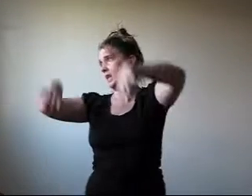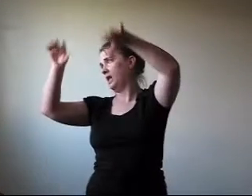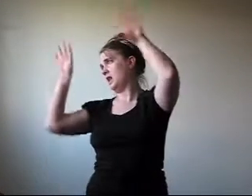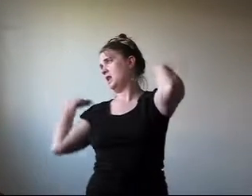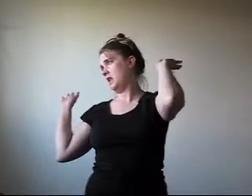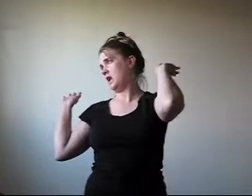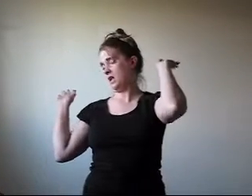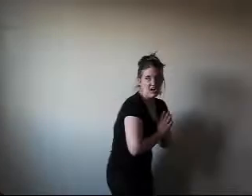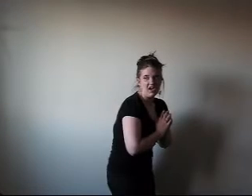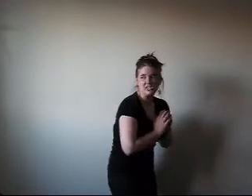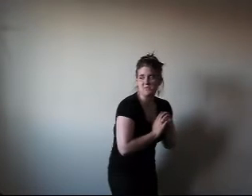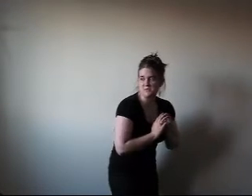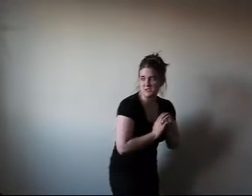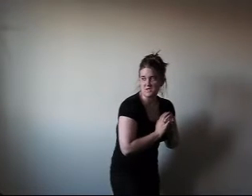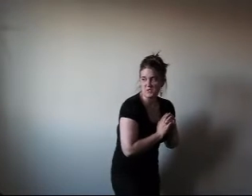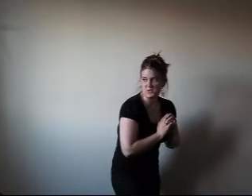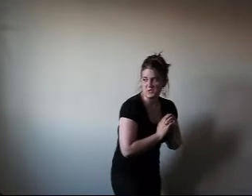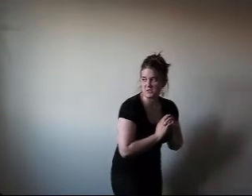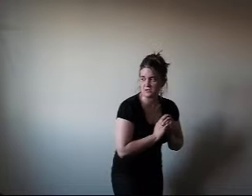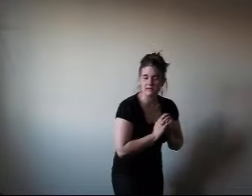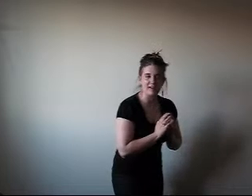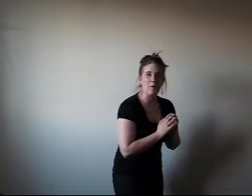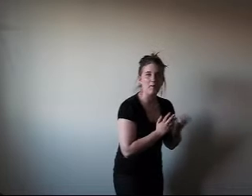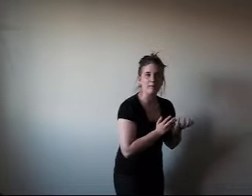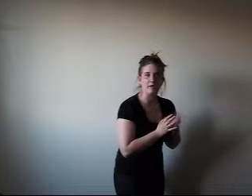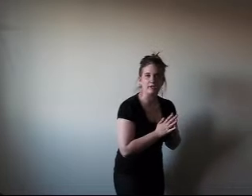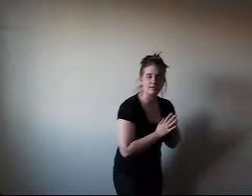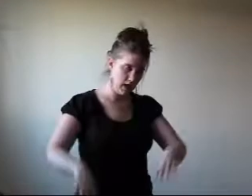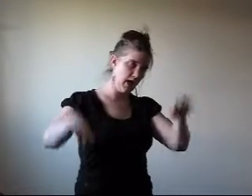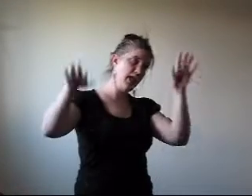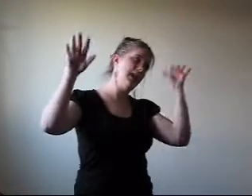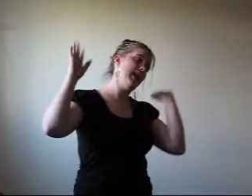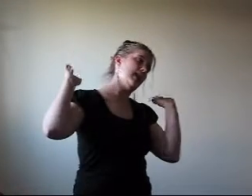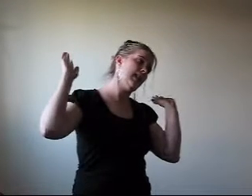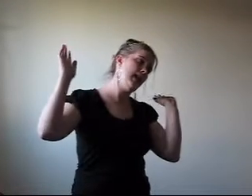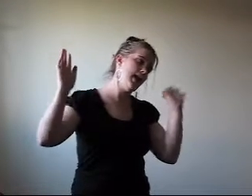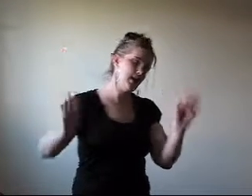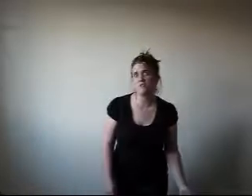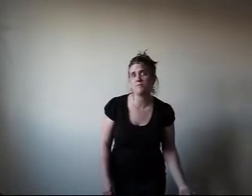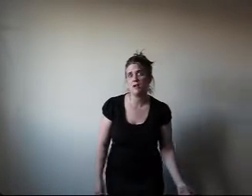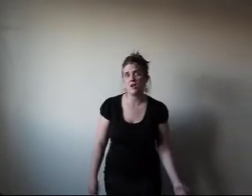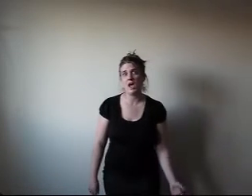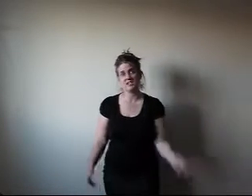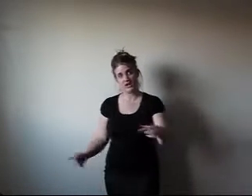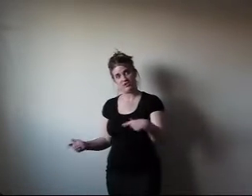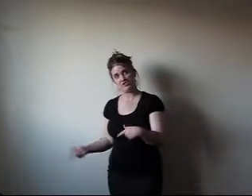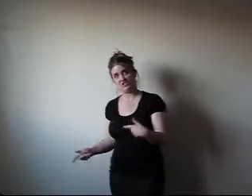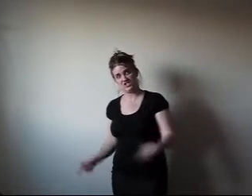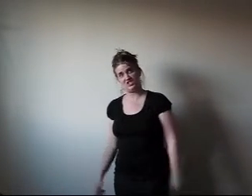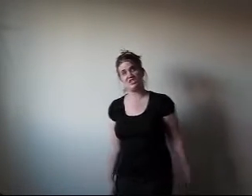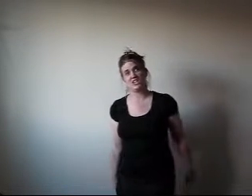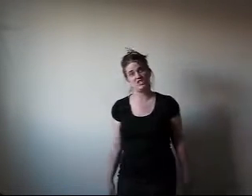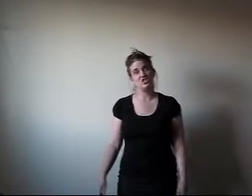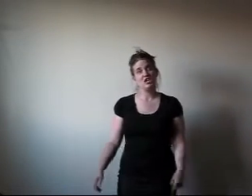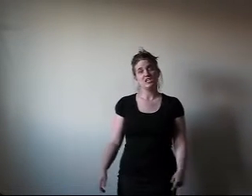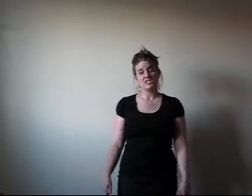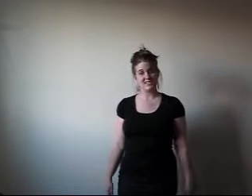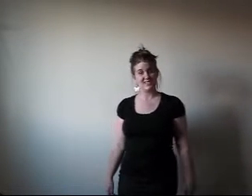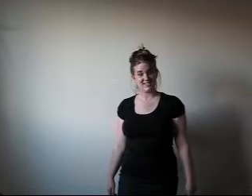Blah, blah, blah. I don't believe in students. Because... Why am I British? Blah, 100-pound guy. You carry the 16-inch... 16,